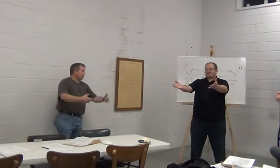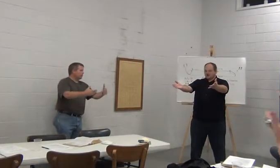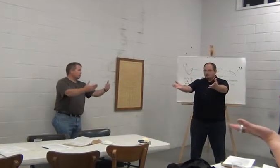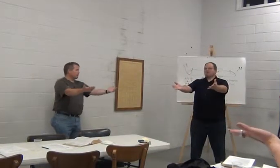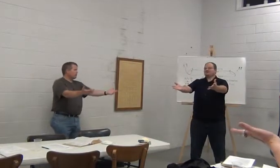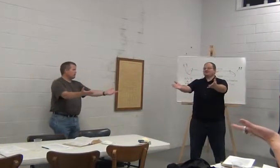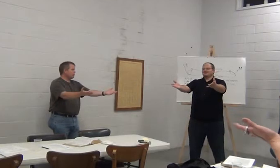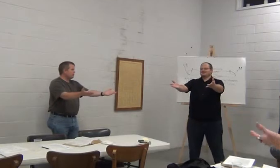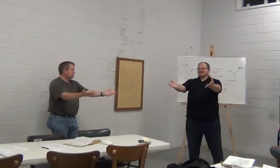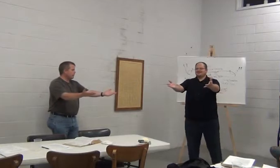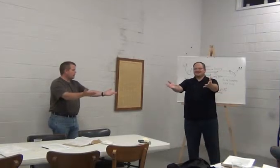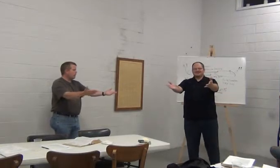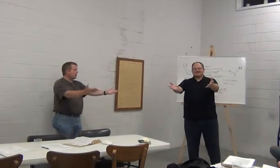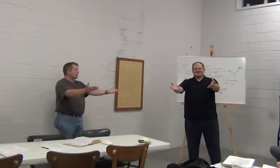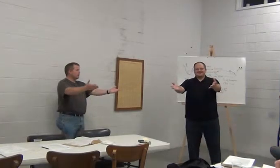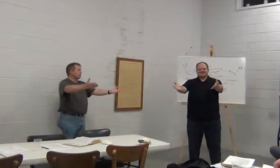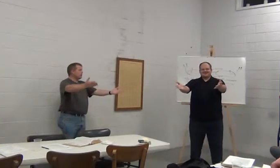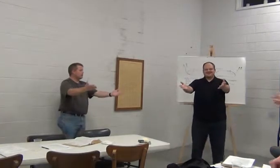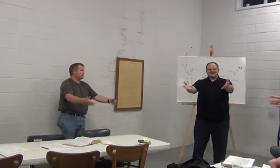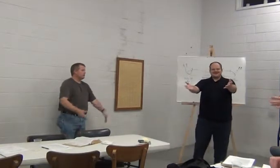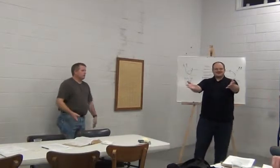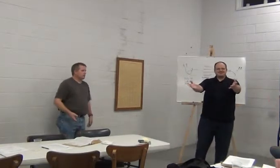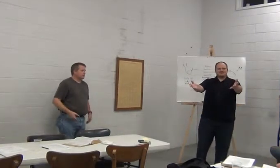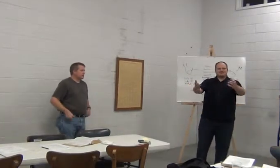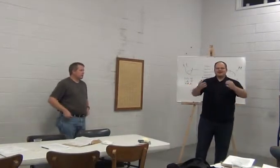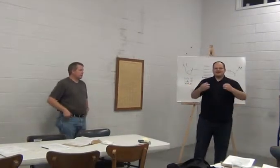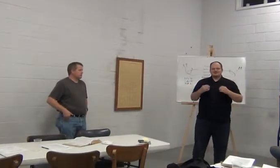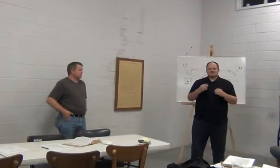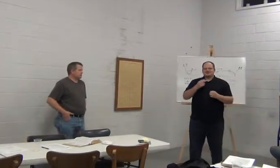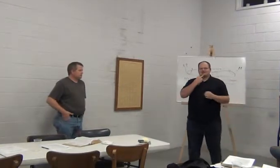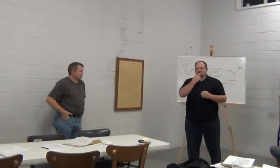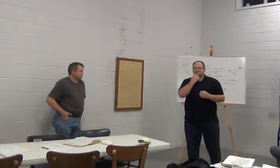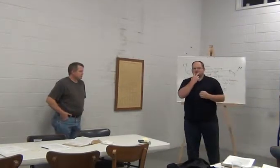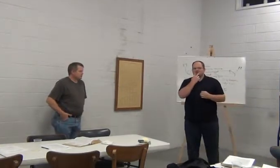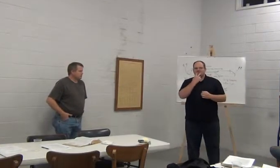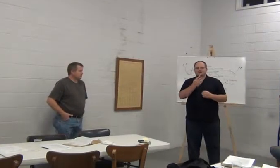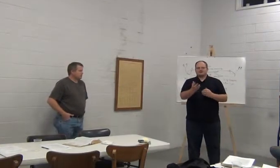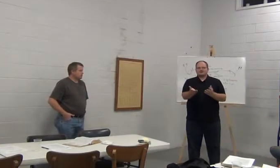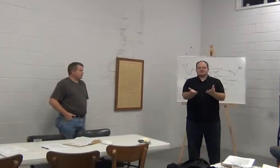Something. May not be money. Yeah. Give something. And Jesus does not want us to give like this.